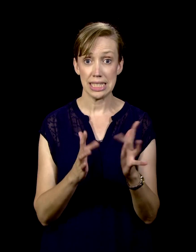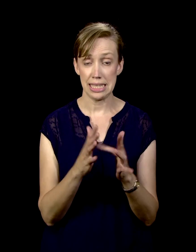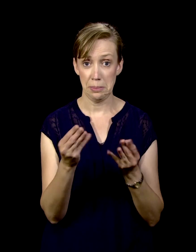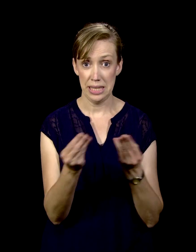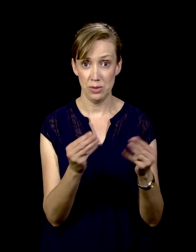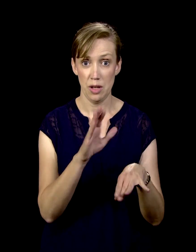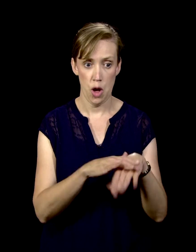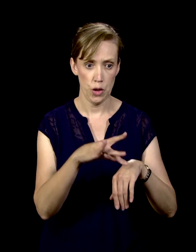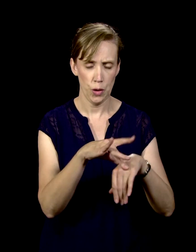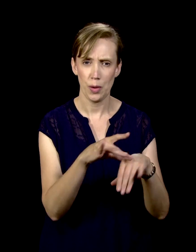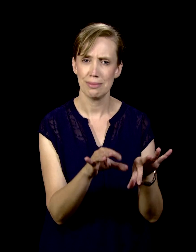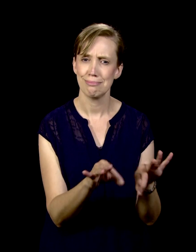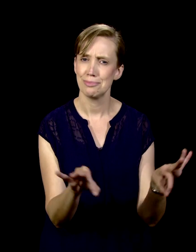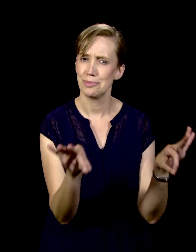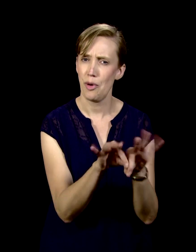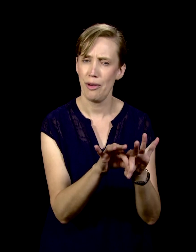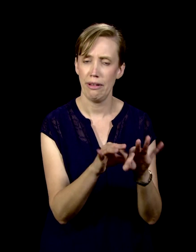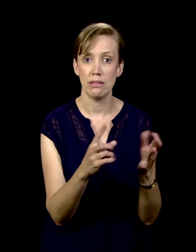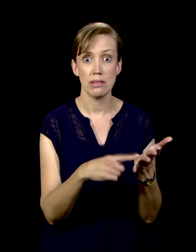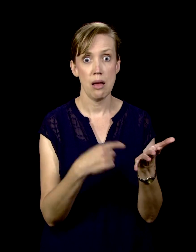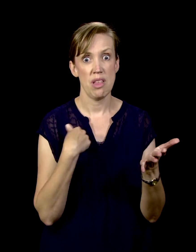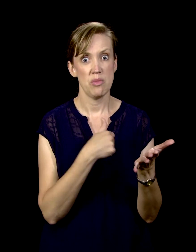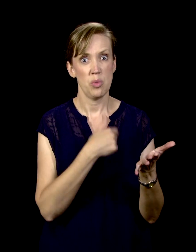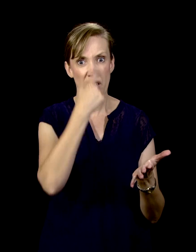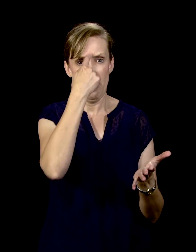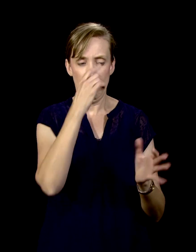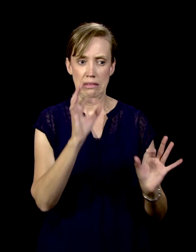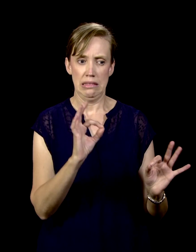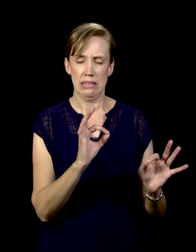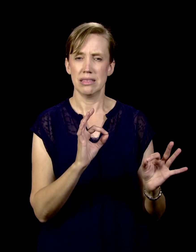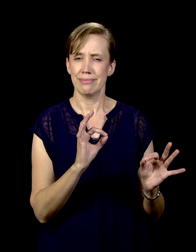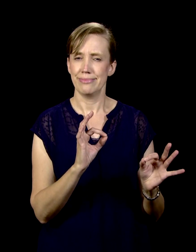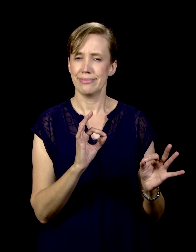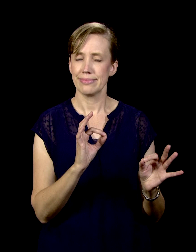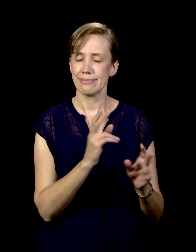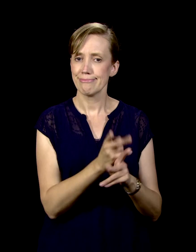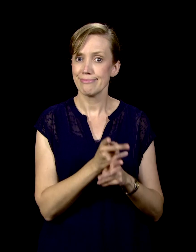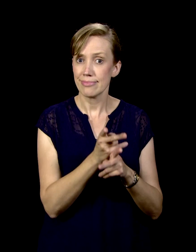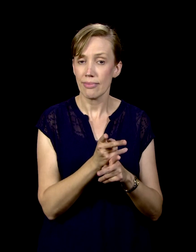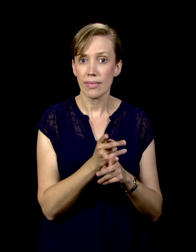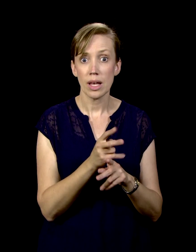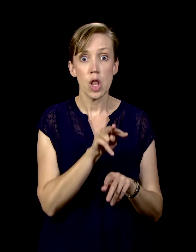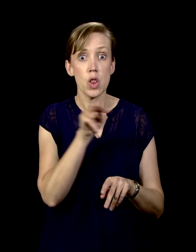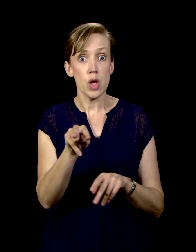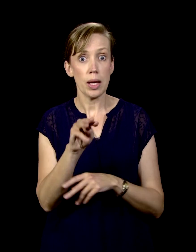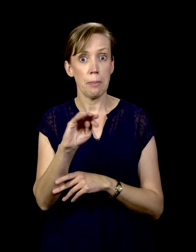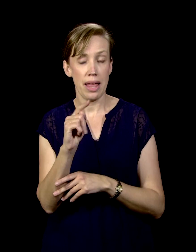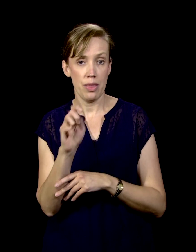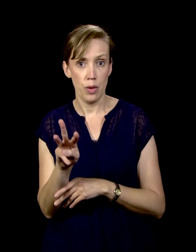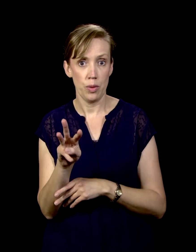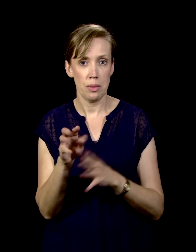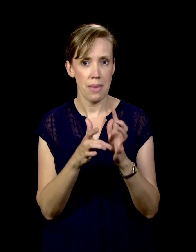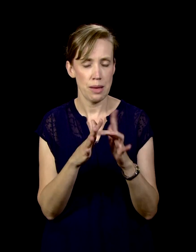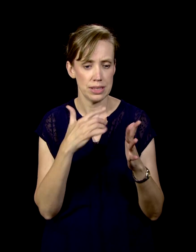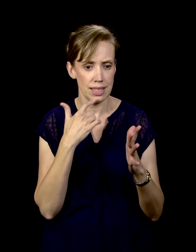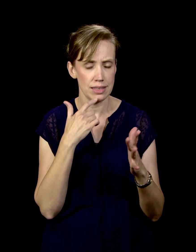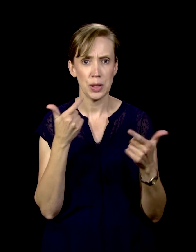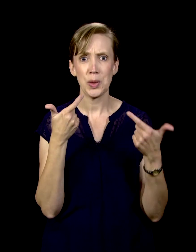It might be easy to lose sight of the magnitude of what Jesus did when He was on the earth. Matthew 15, 30 says,